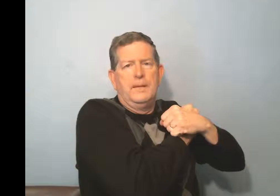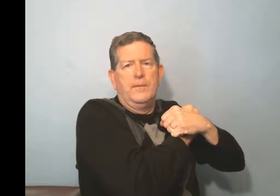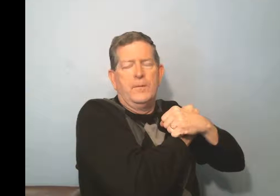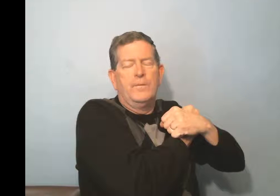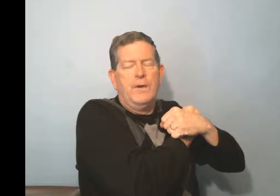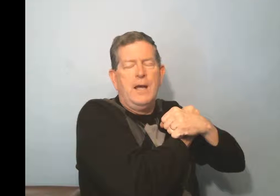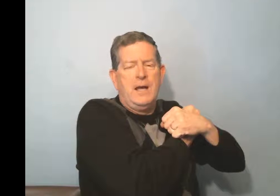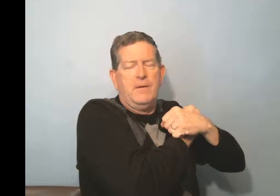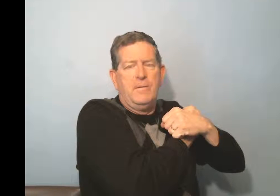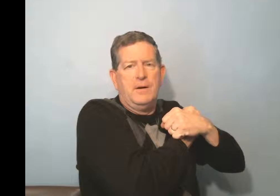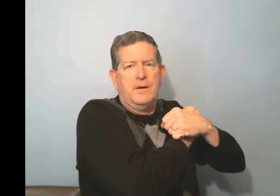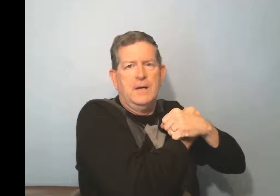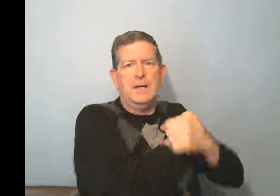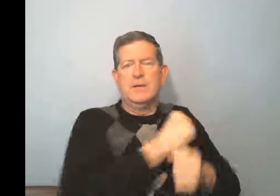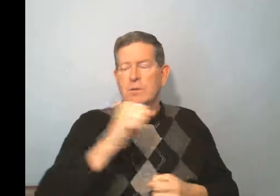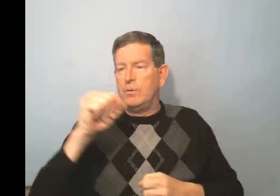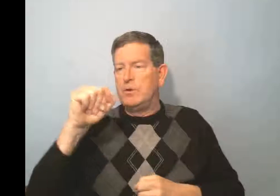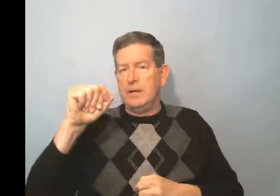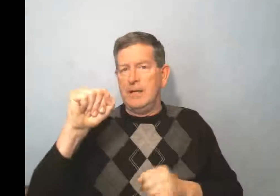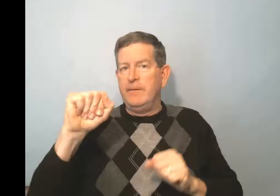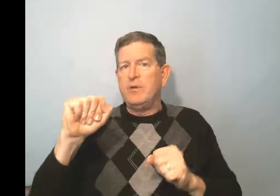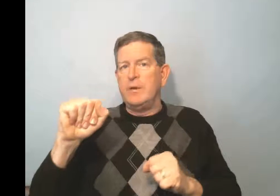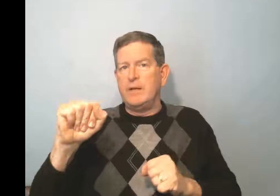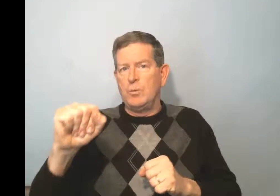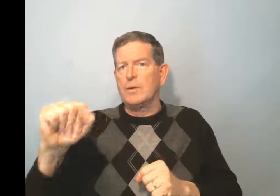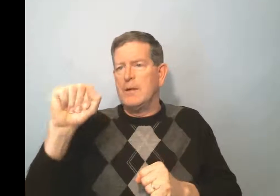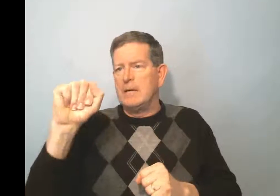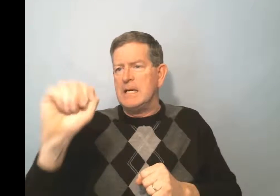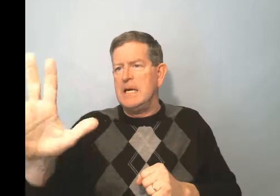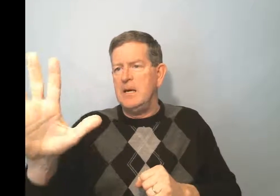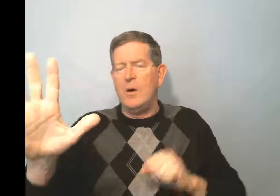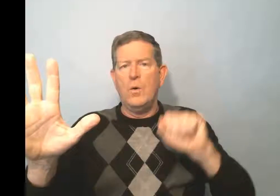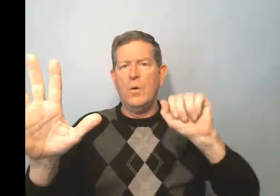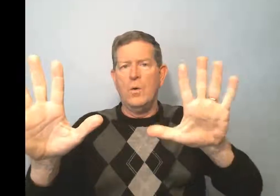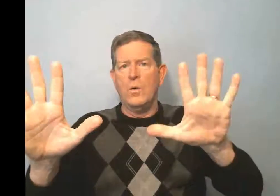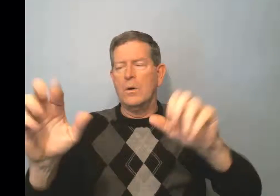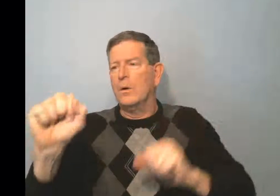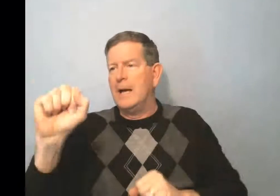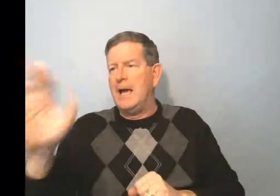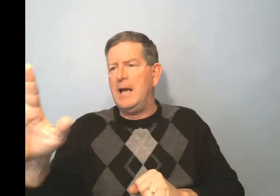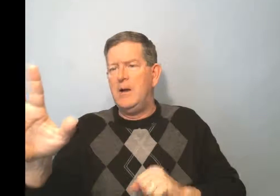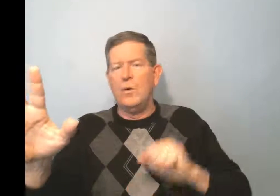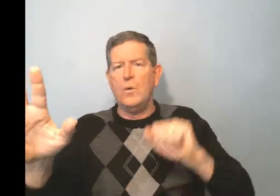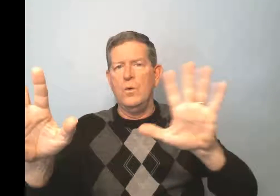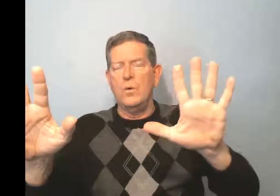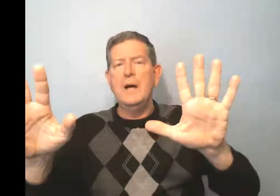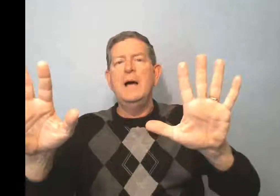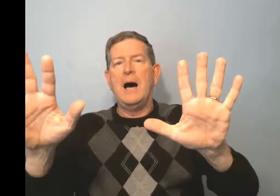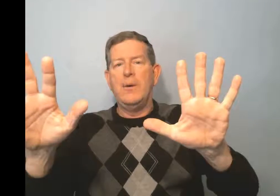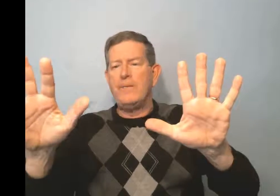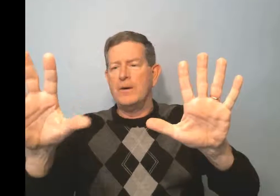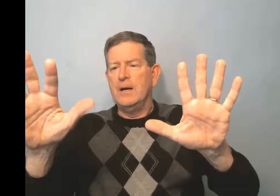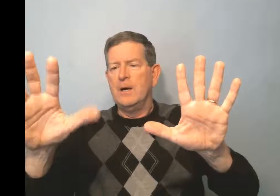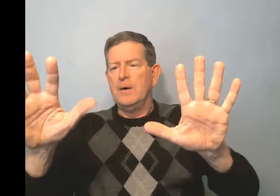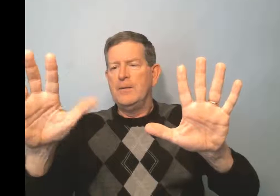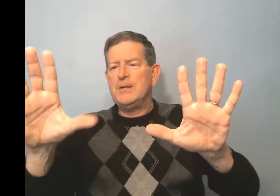the word for have here. So, individually, these words are il, un, or elle, un. However, this